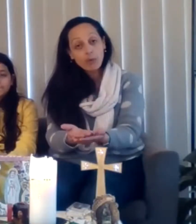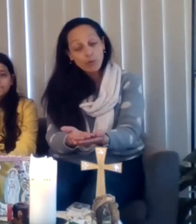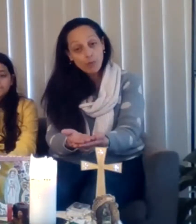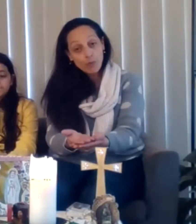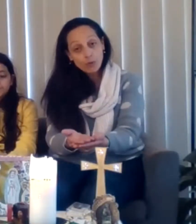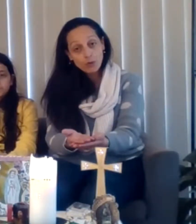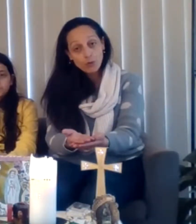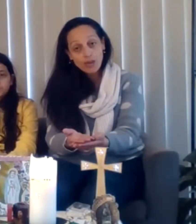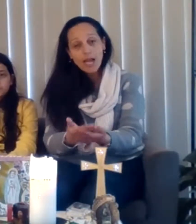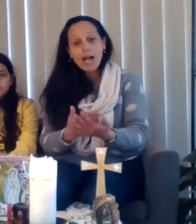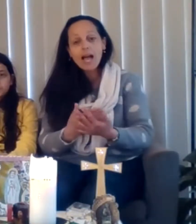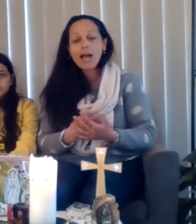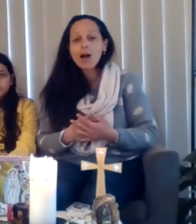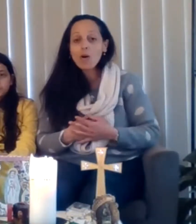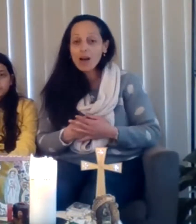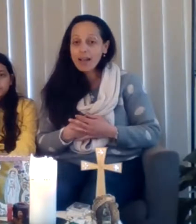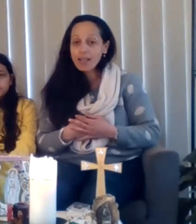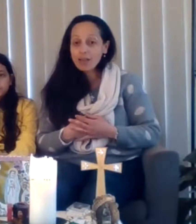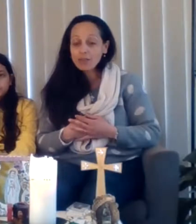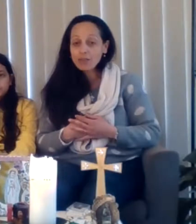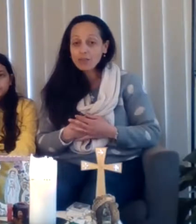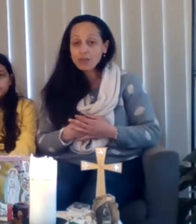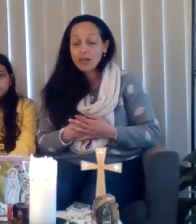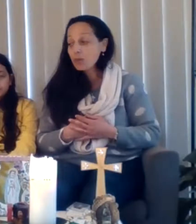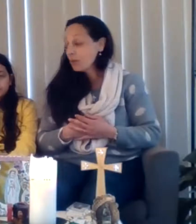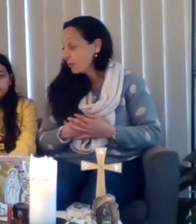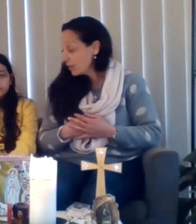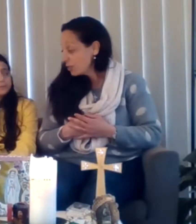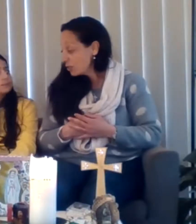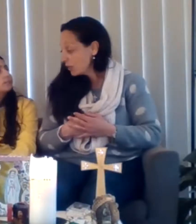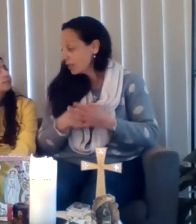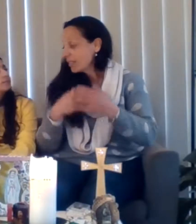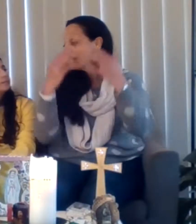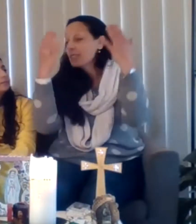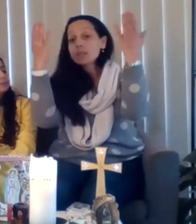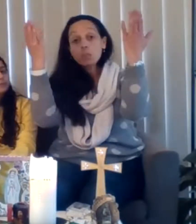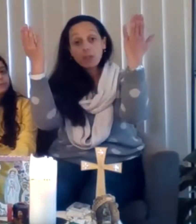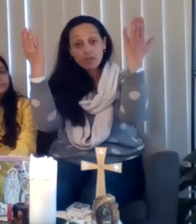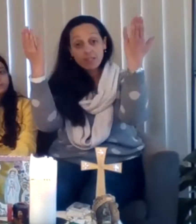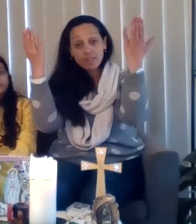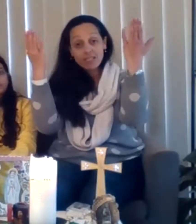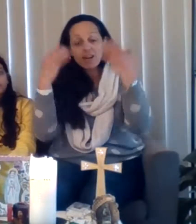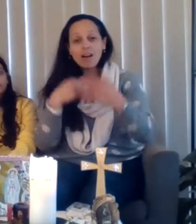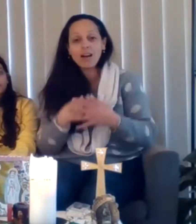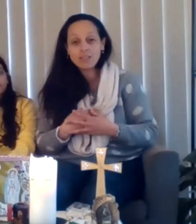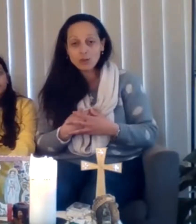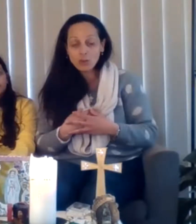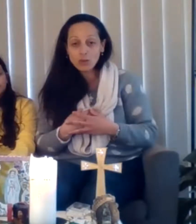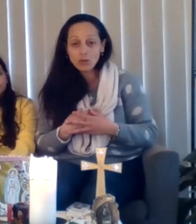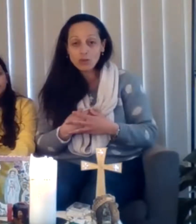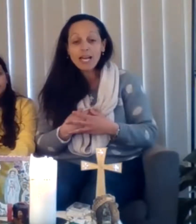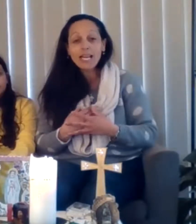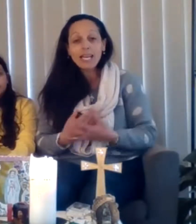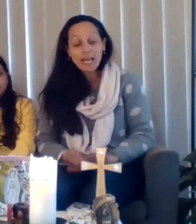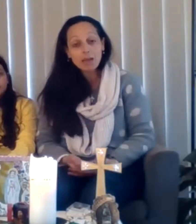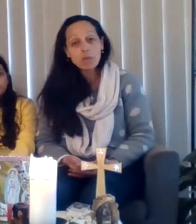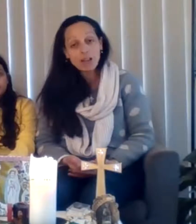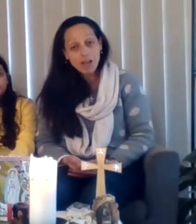before you. How I love you. And we finish with Spirit I Adore You. Lay my